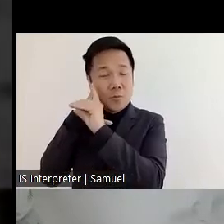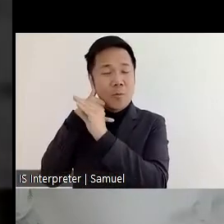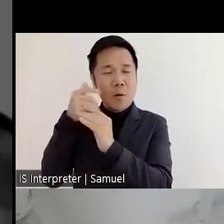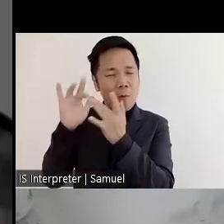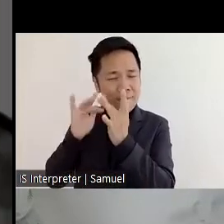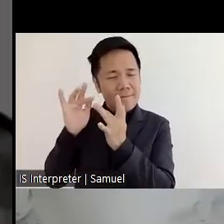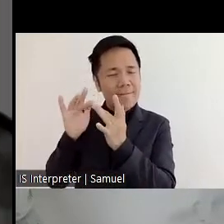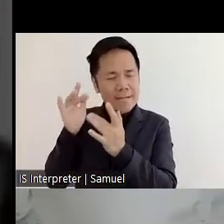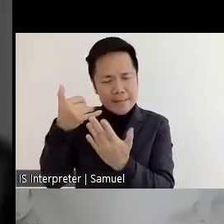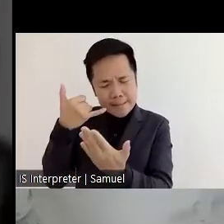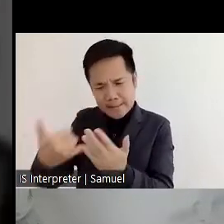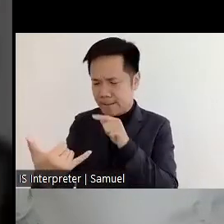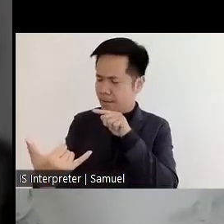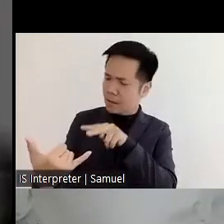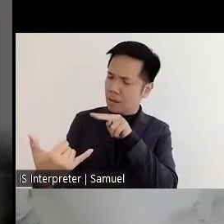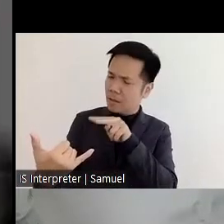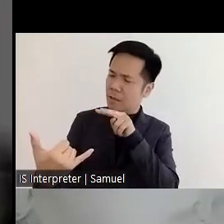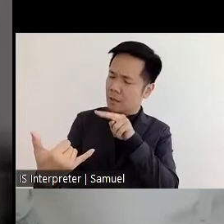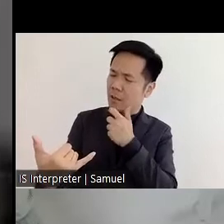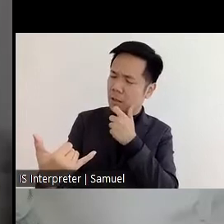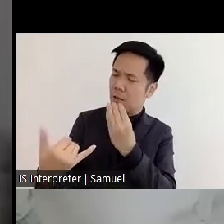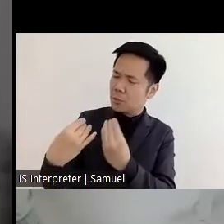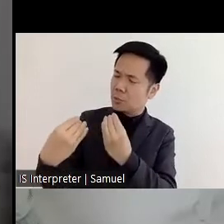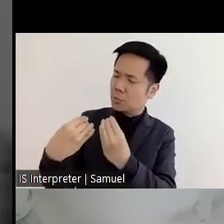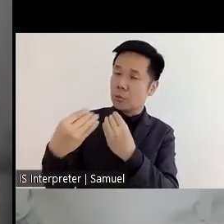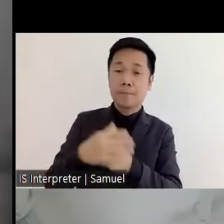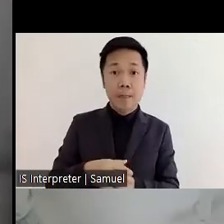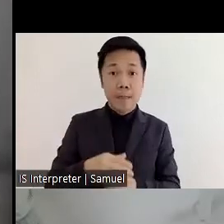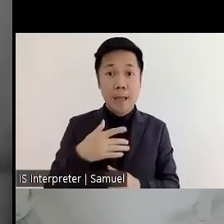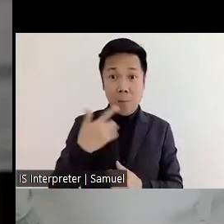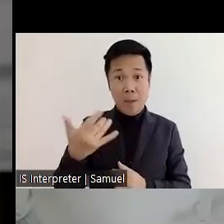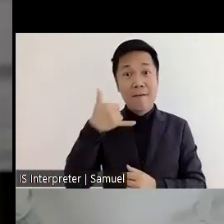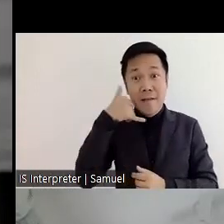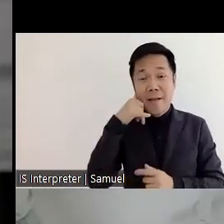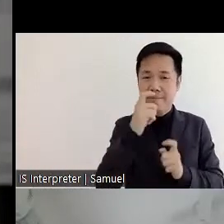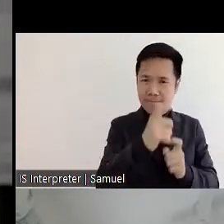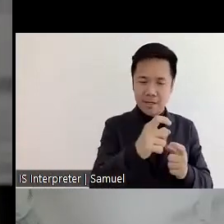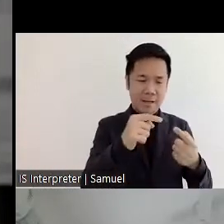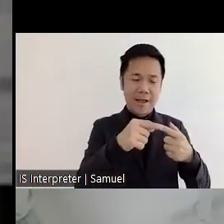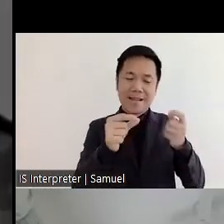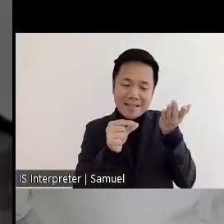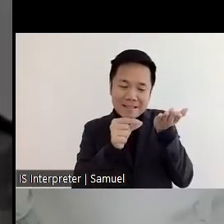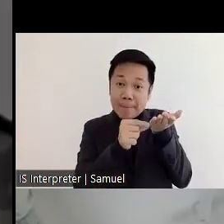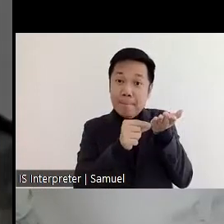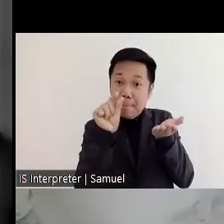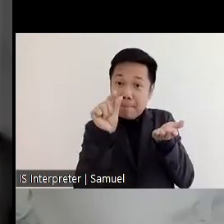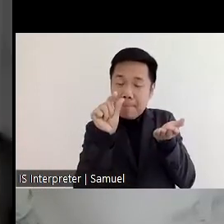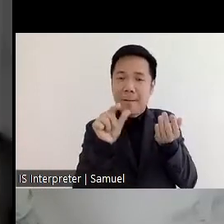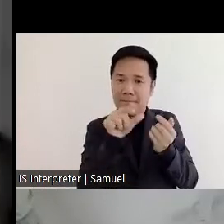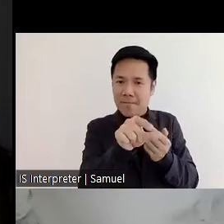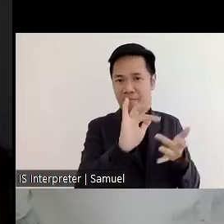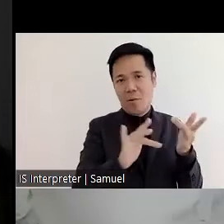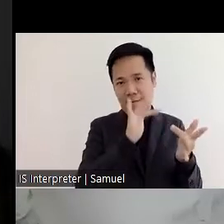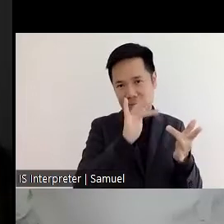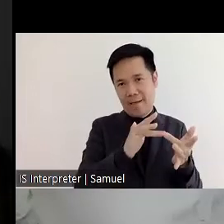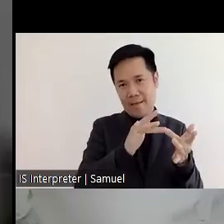needy and we also gave them um a data card for those who could not afford it. And these